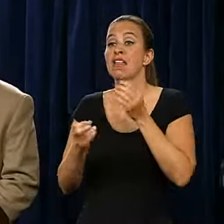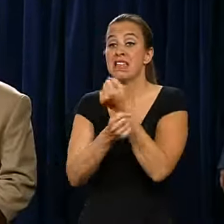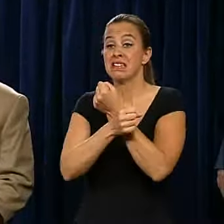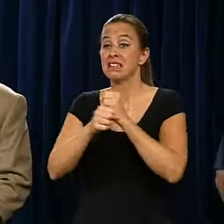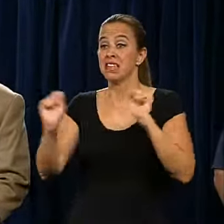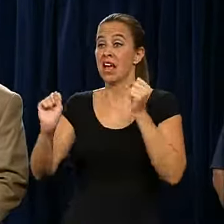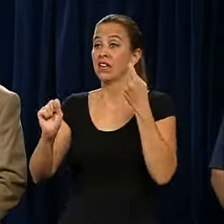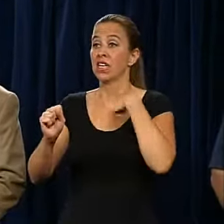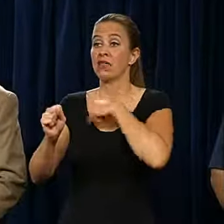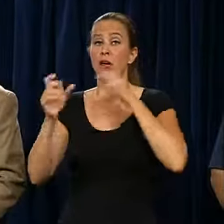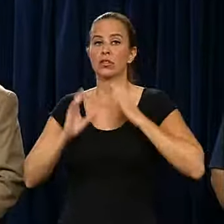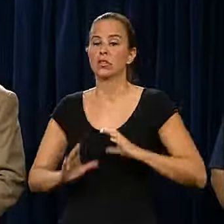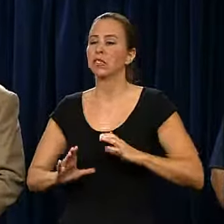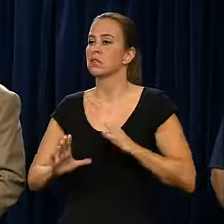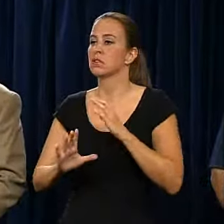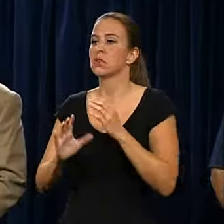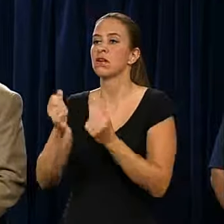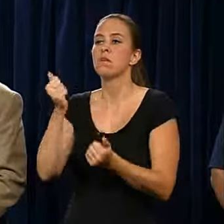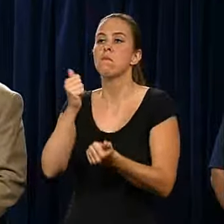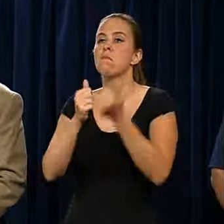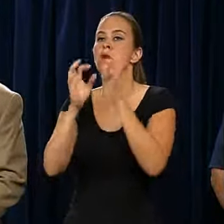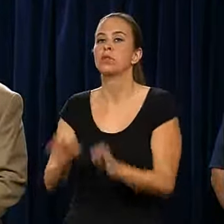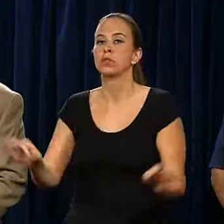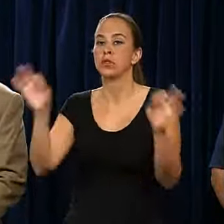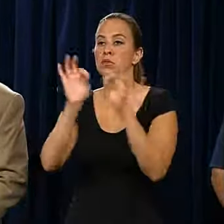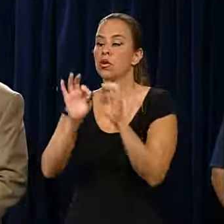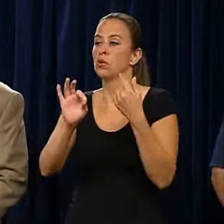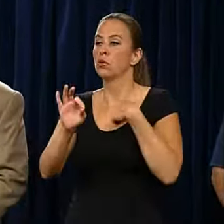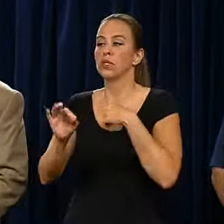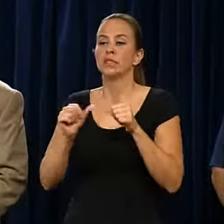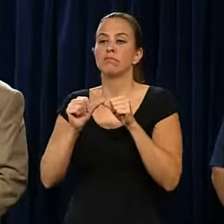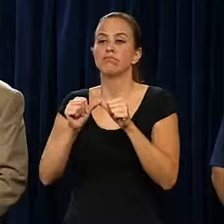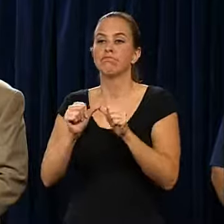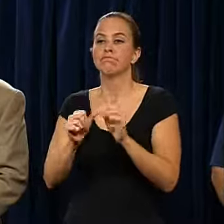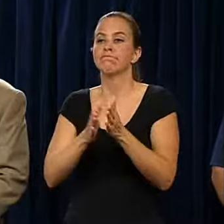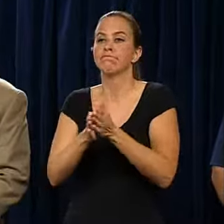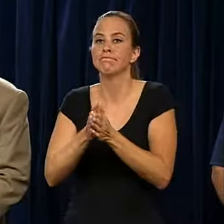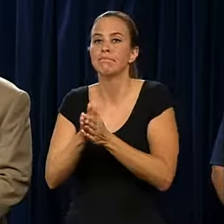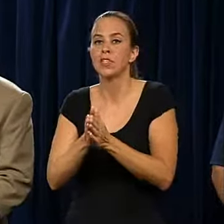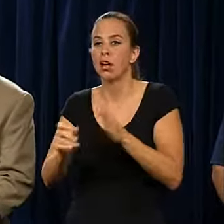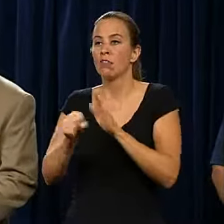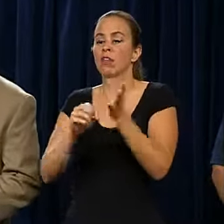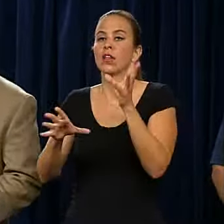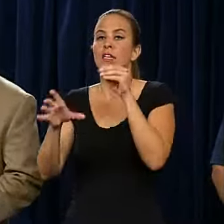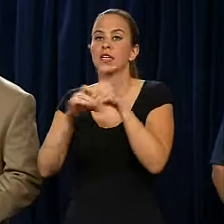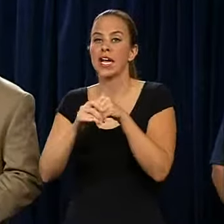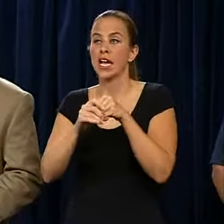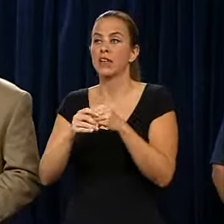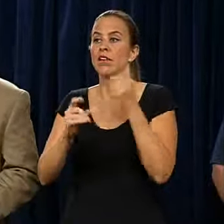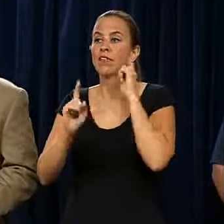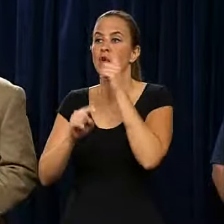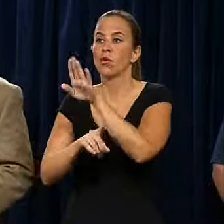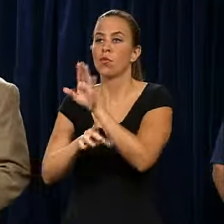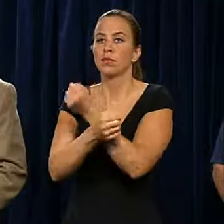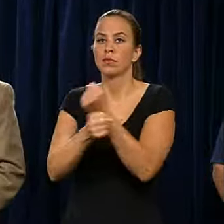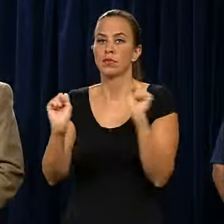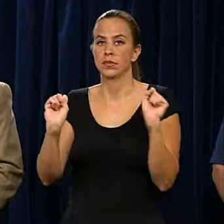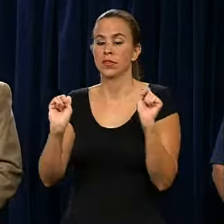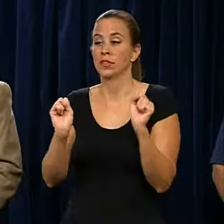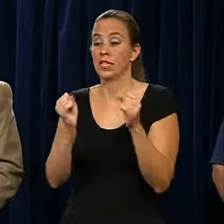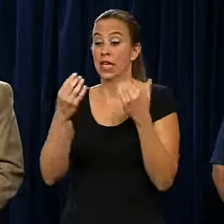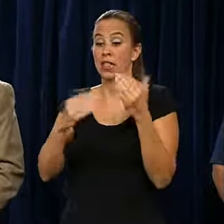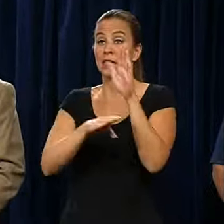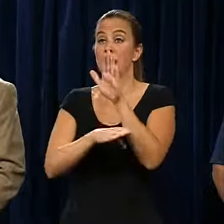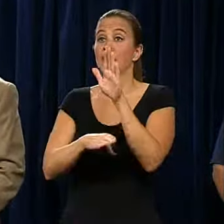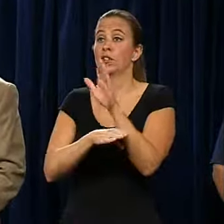of our residents. We will remain vigilant and heavily engaged in keeping Jacksonville's residents safe. This